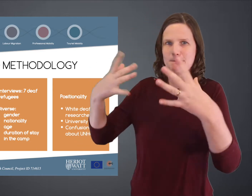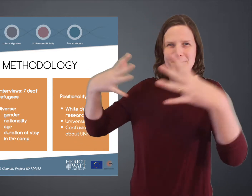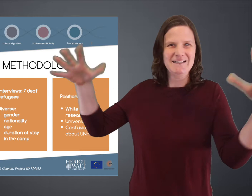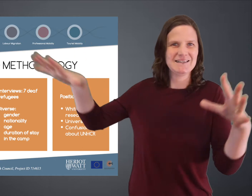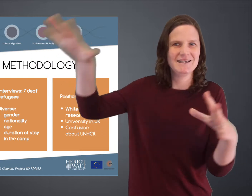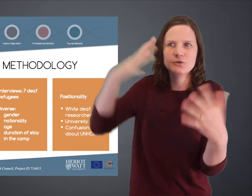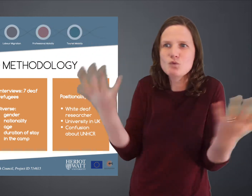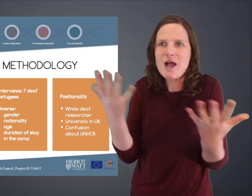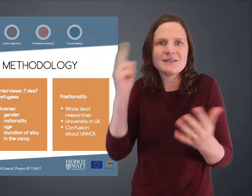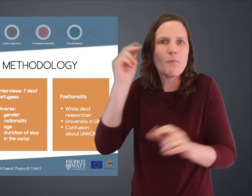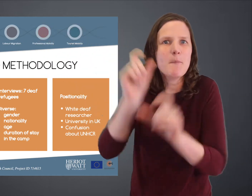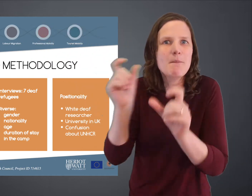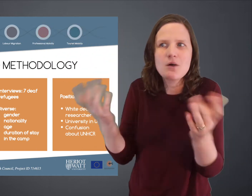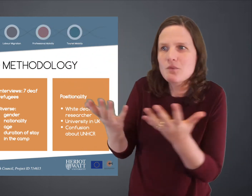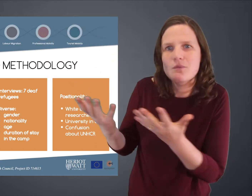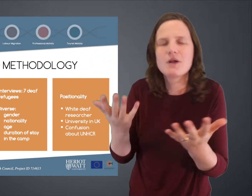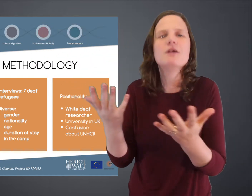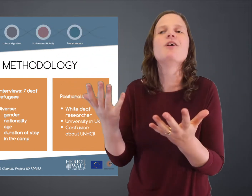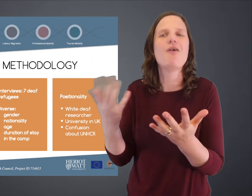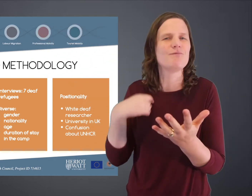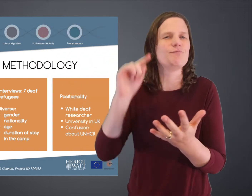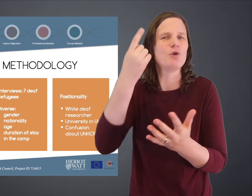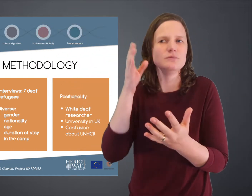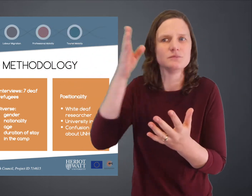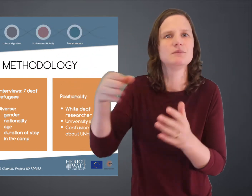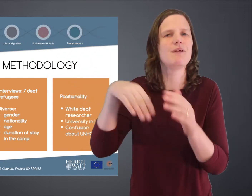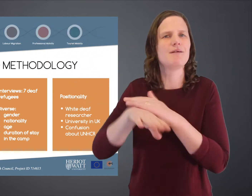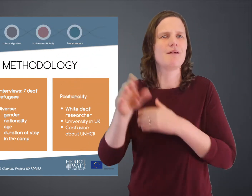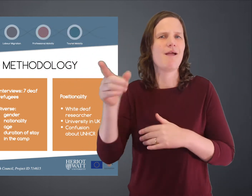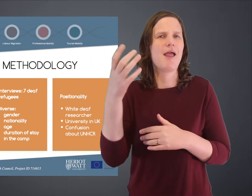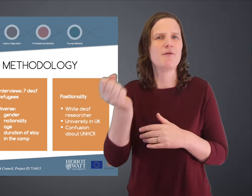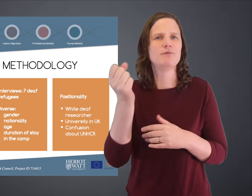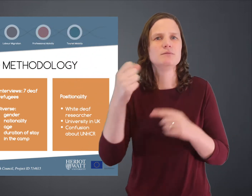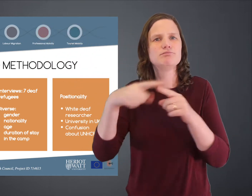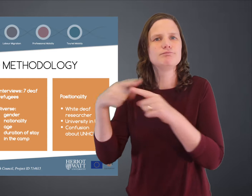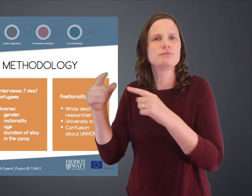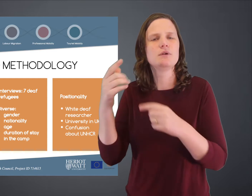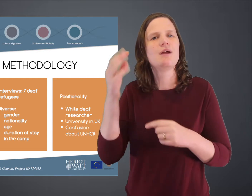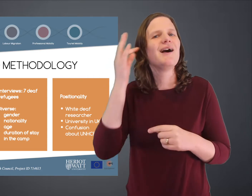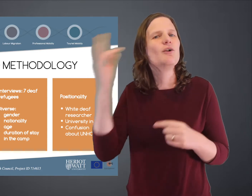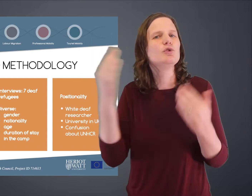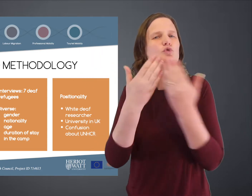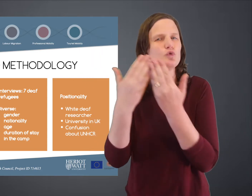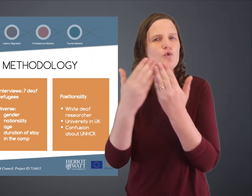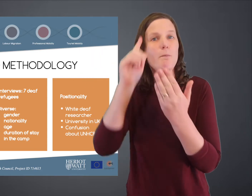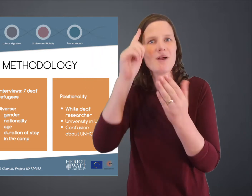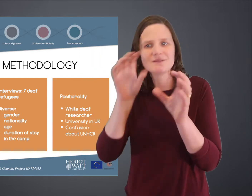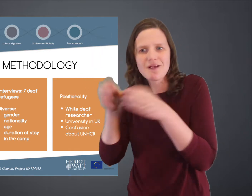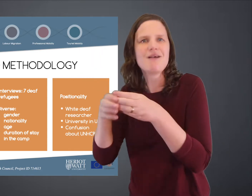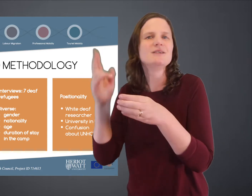I had to find where the deaf people were in such a massive camp. So, I found out that there were different hearing schools